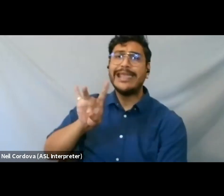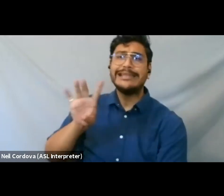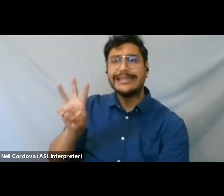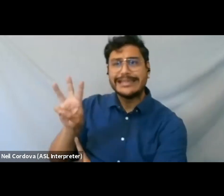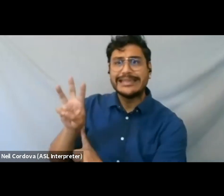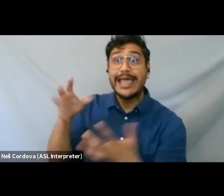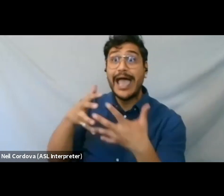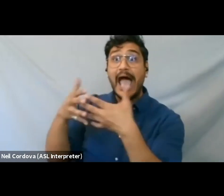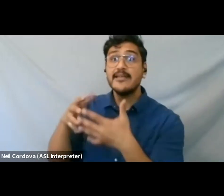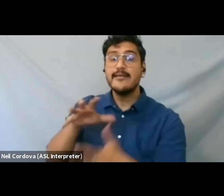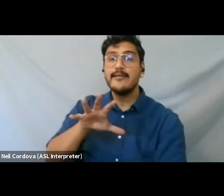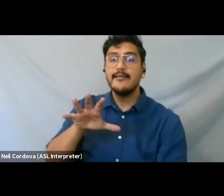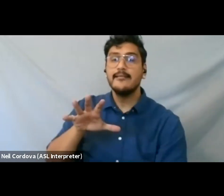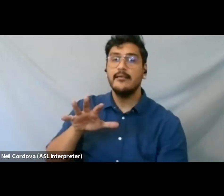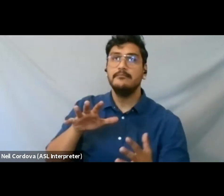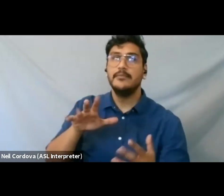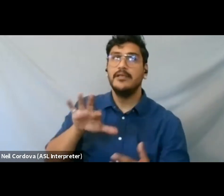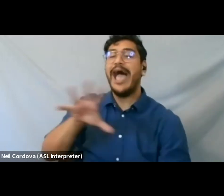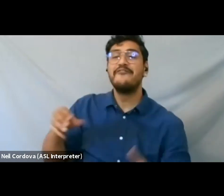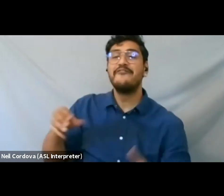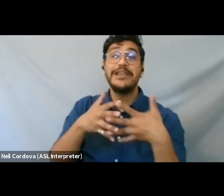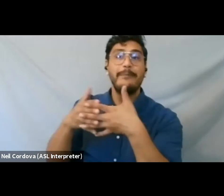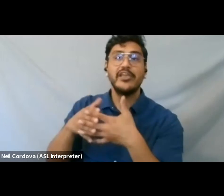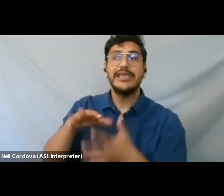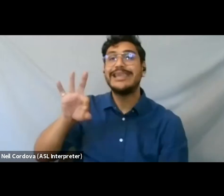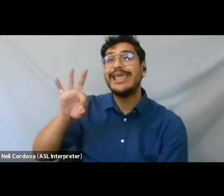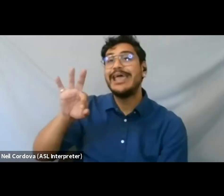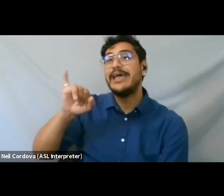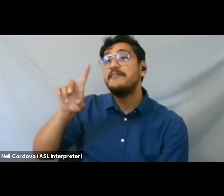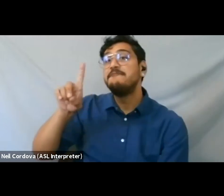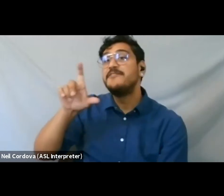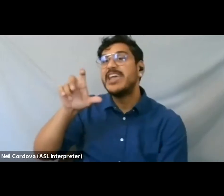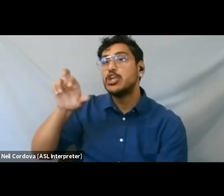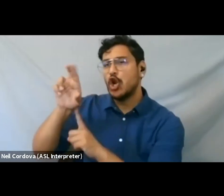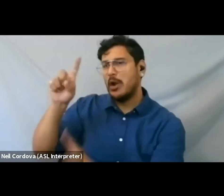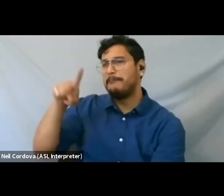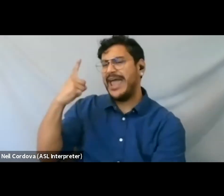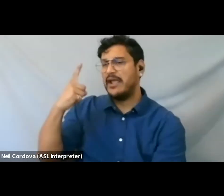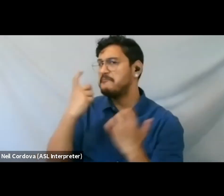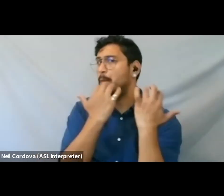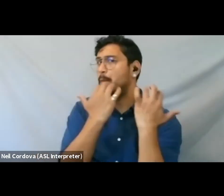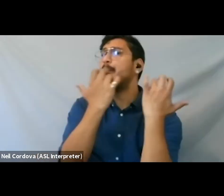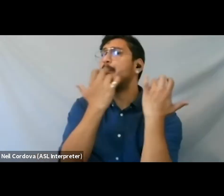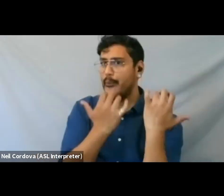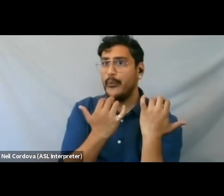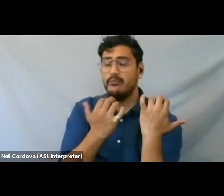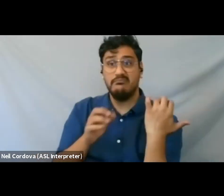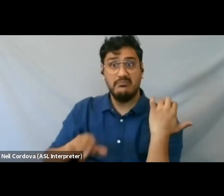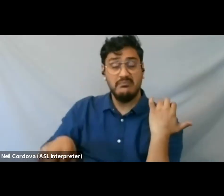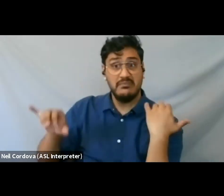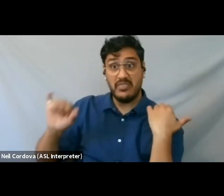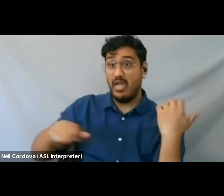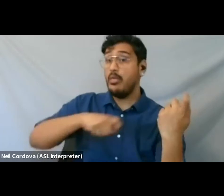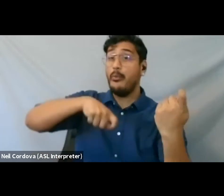last, probably the last black fiddler of what used to be a vast and thriving black string band tradition